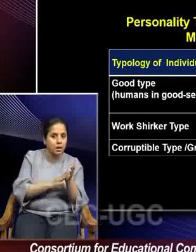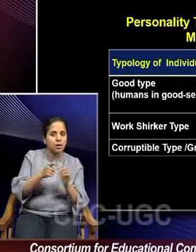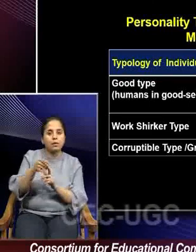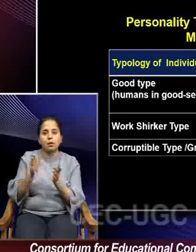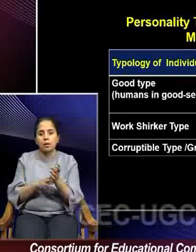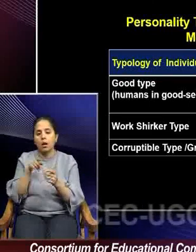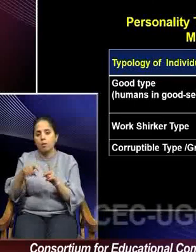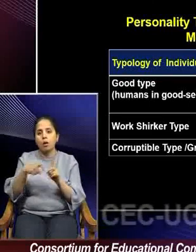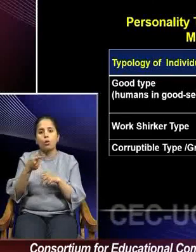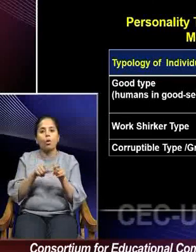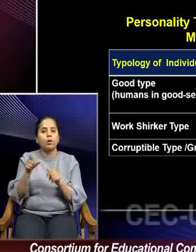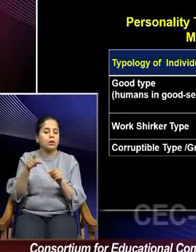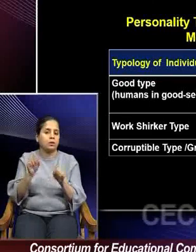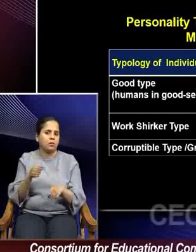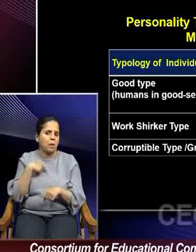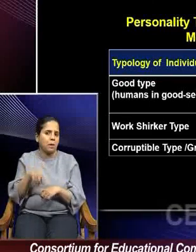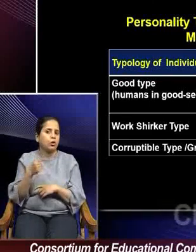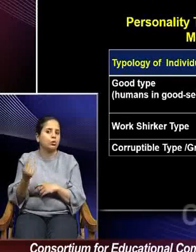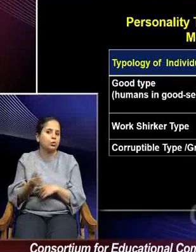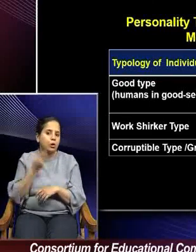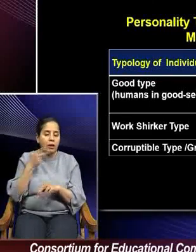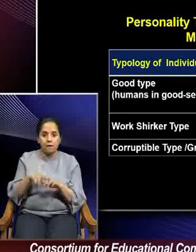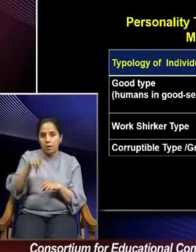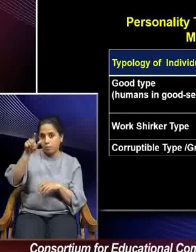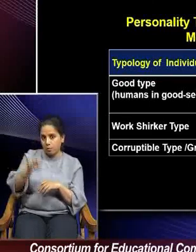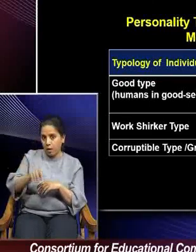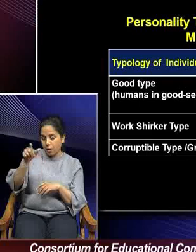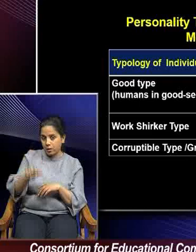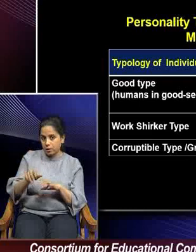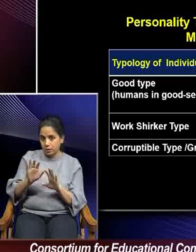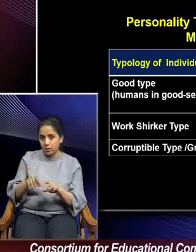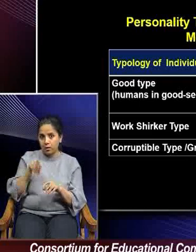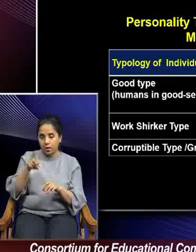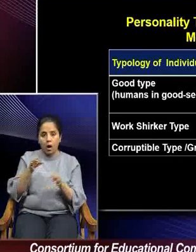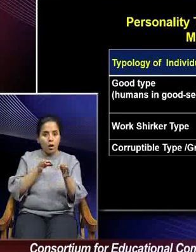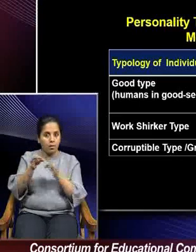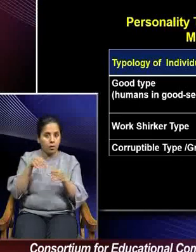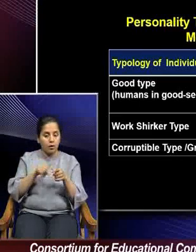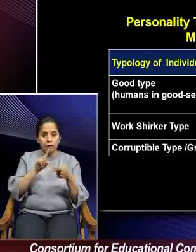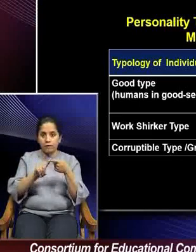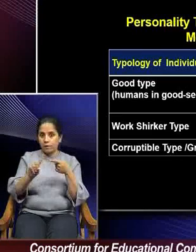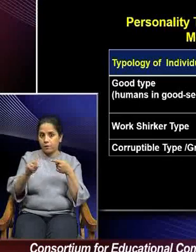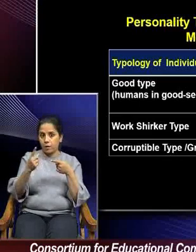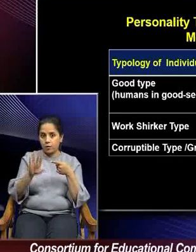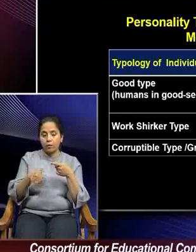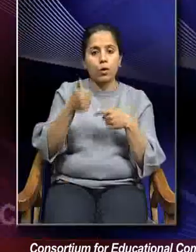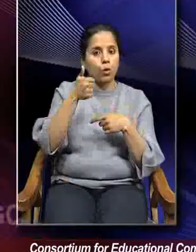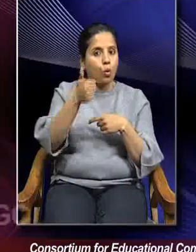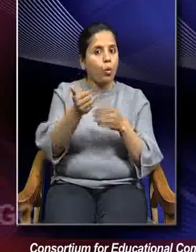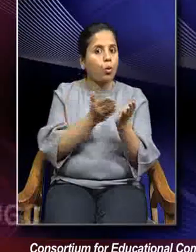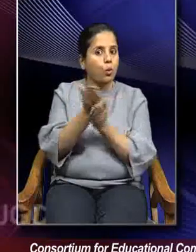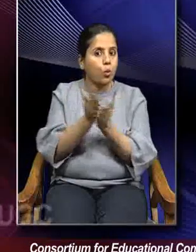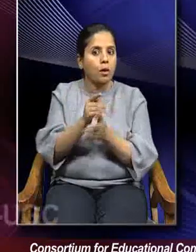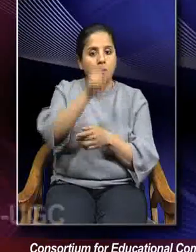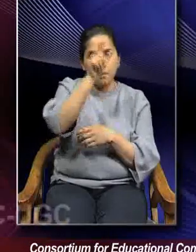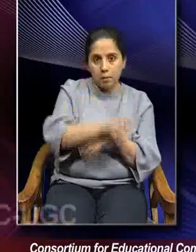Cotillia says that we can we should use if a person is classified under the first segment that is good type men